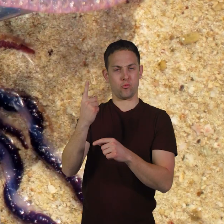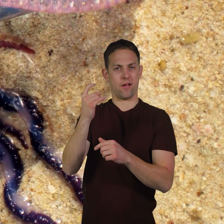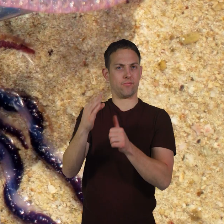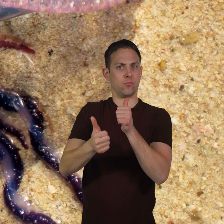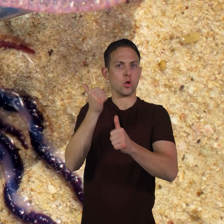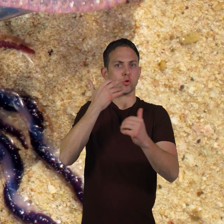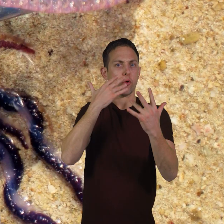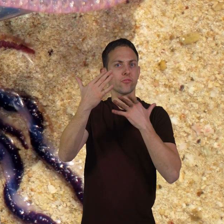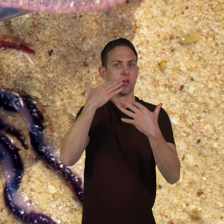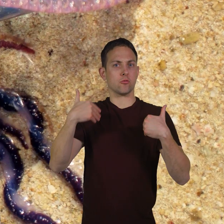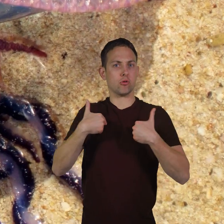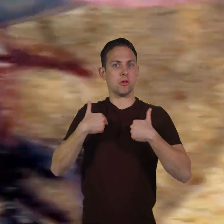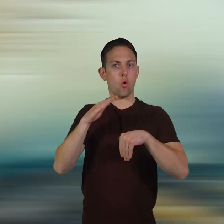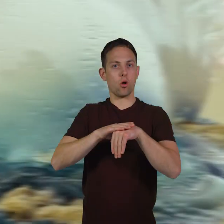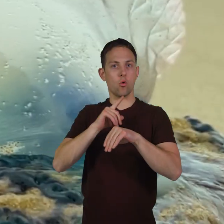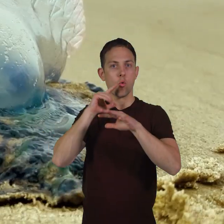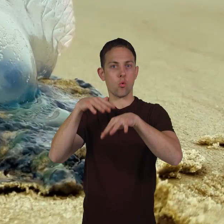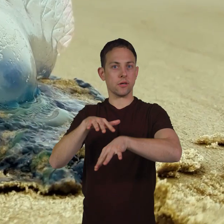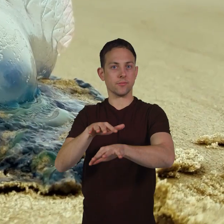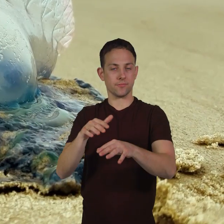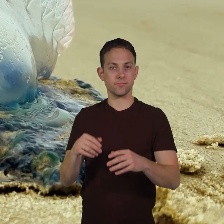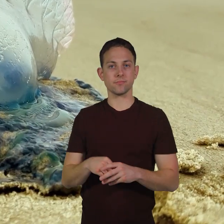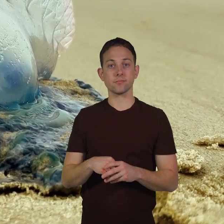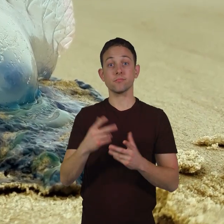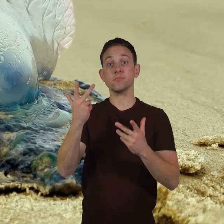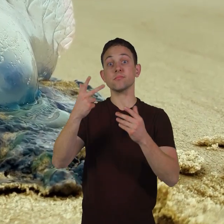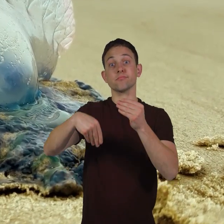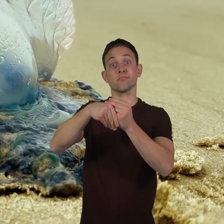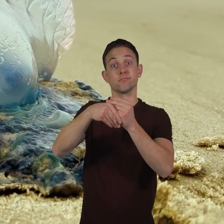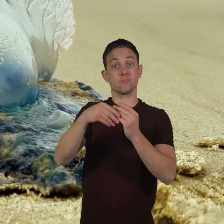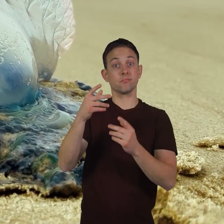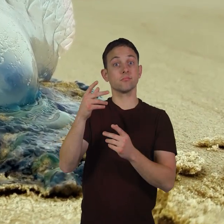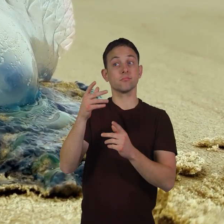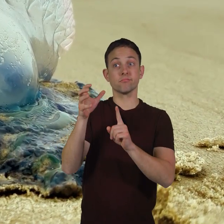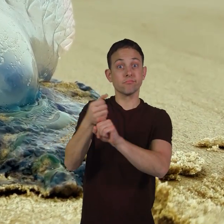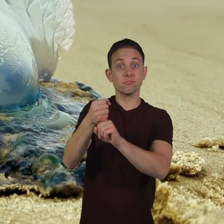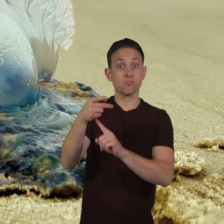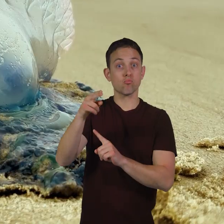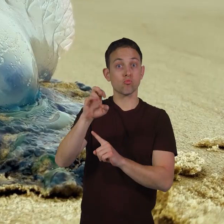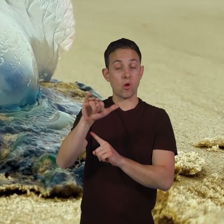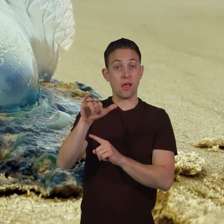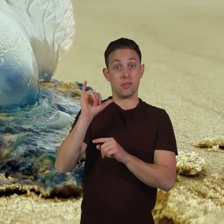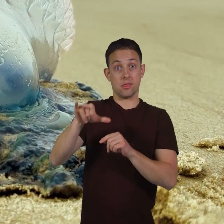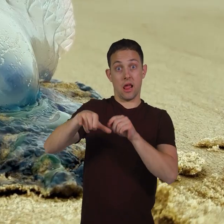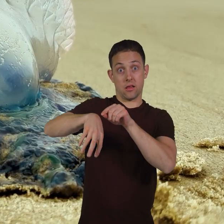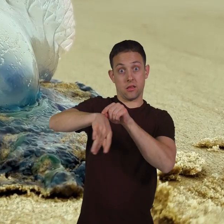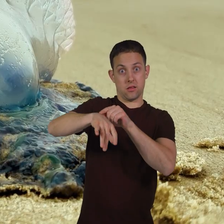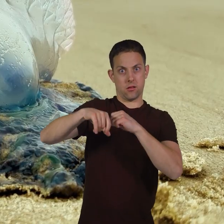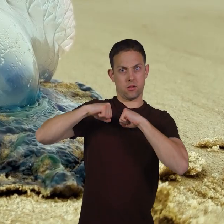creatures in the ocean. In addition to trapping prey, the tentacles protect manowars from predators.